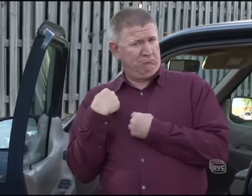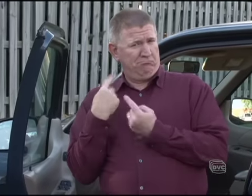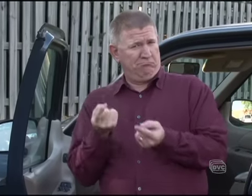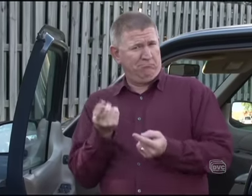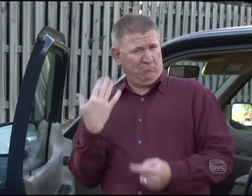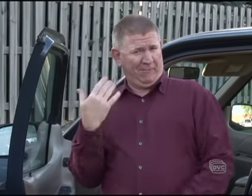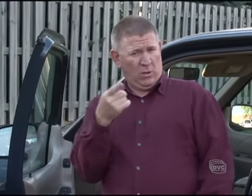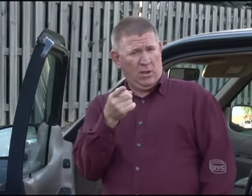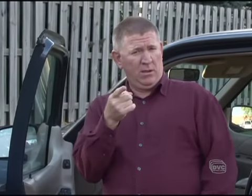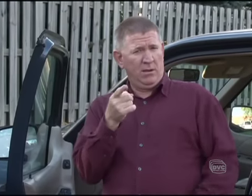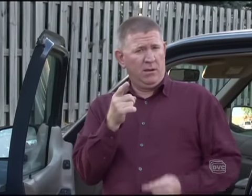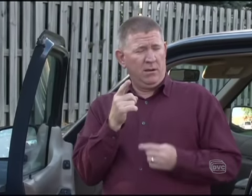Have you ever lied before?